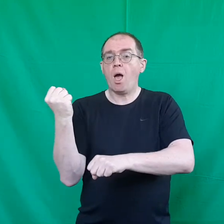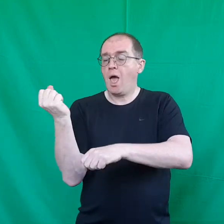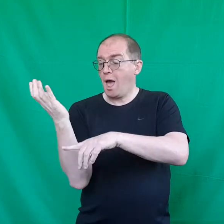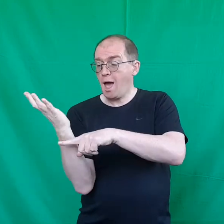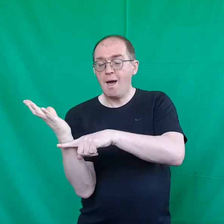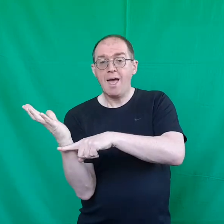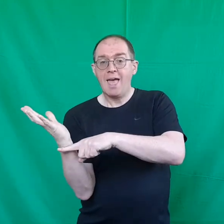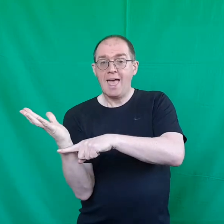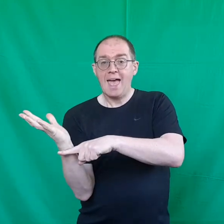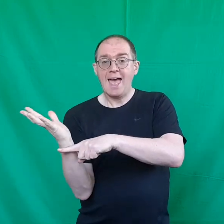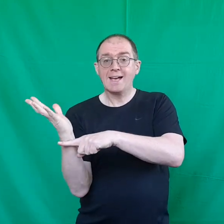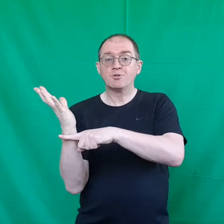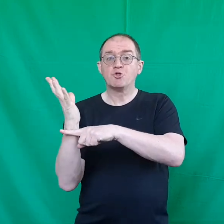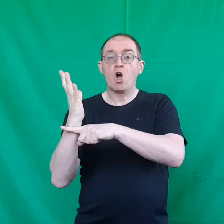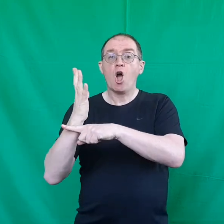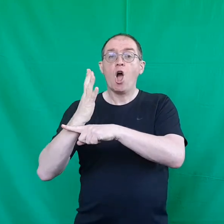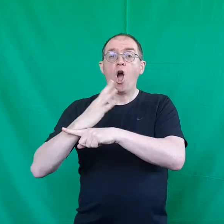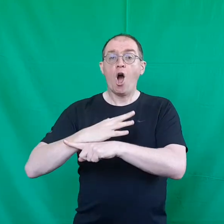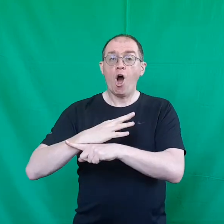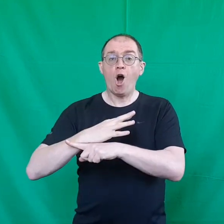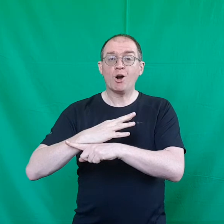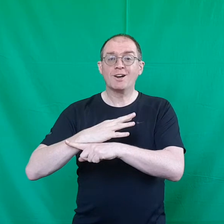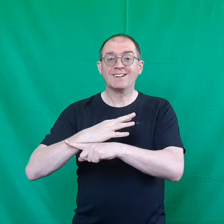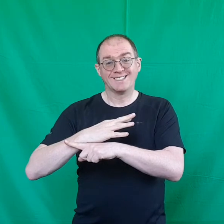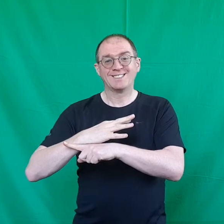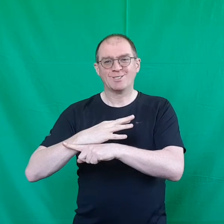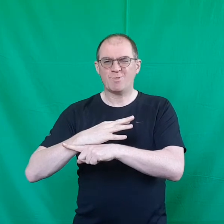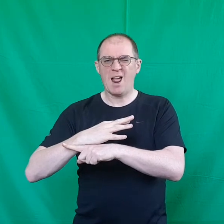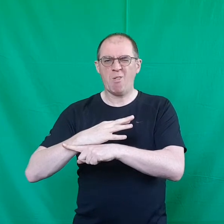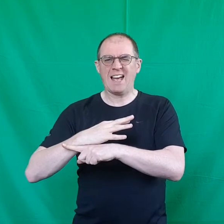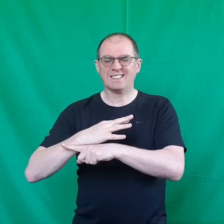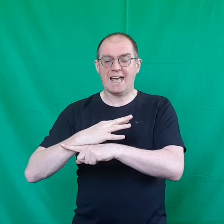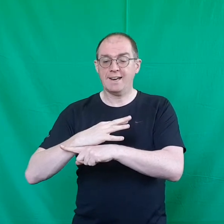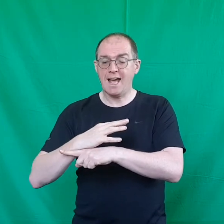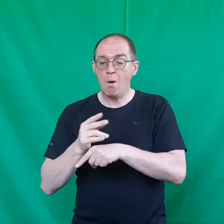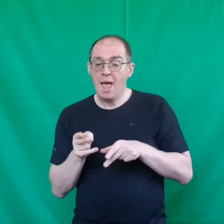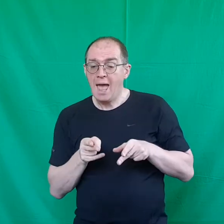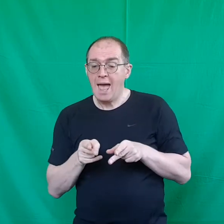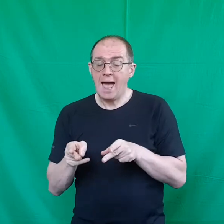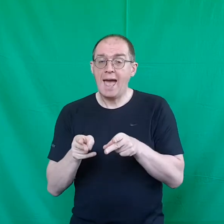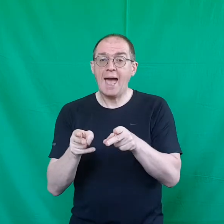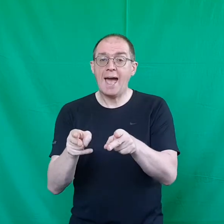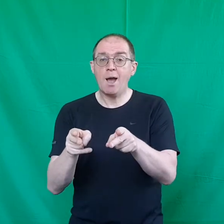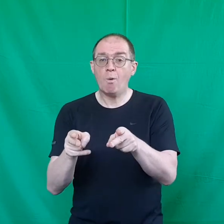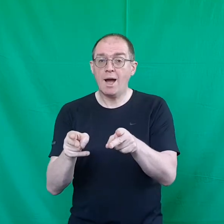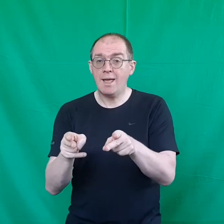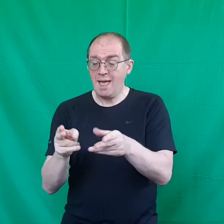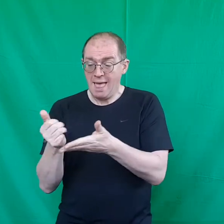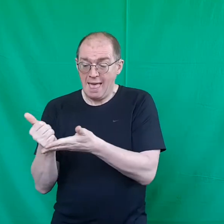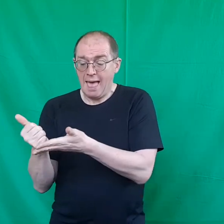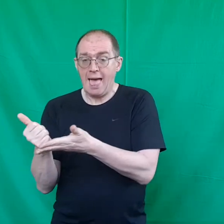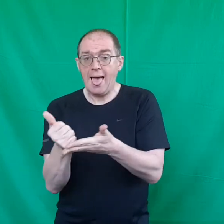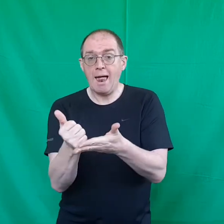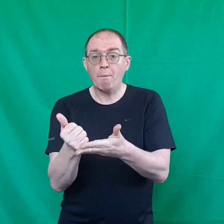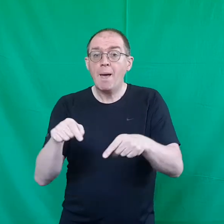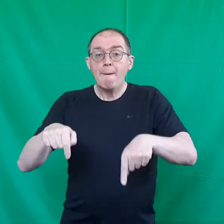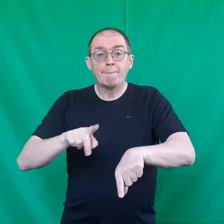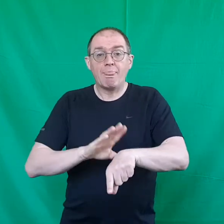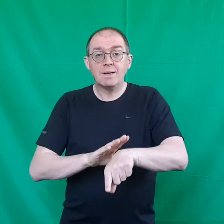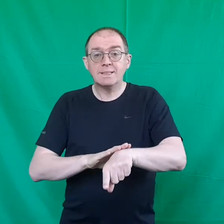a hedgehog we go that sign now highway help but this